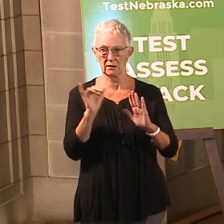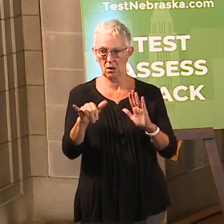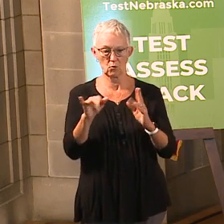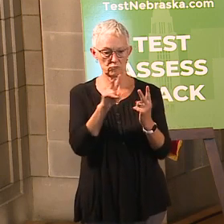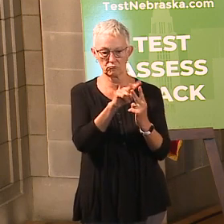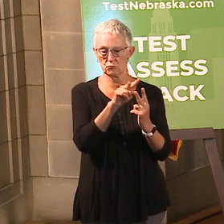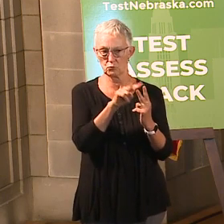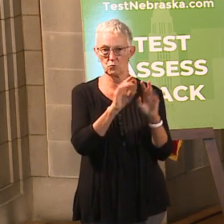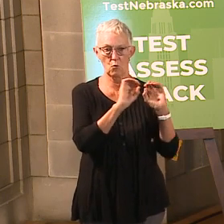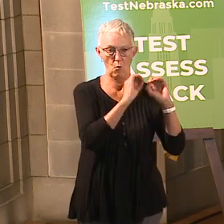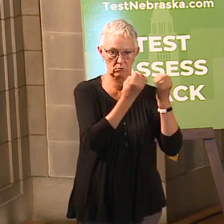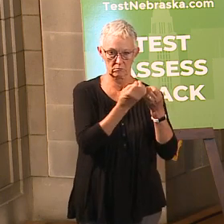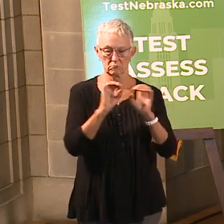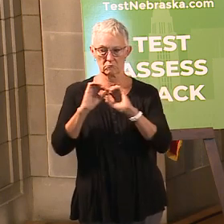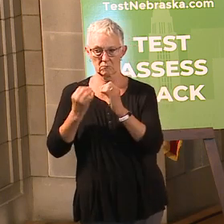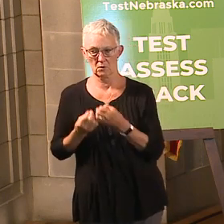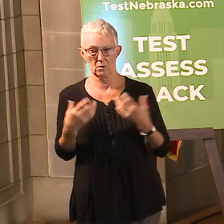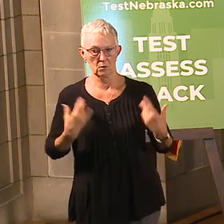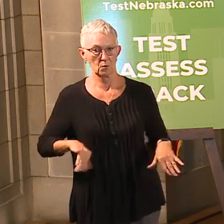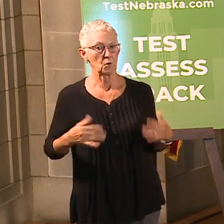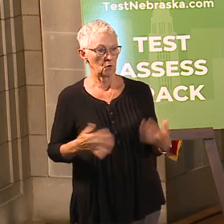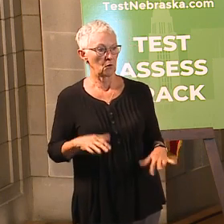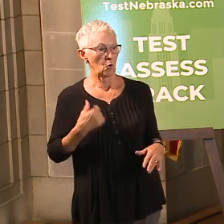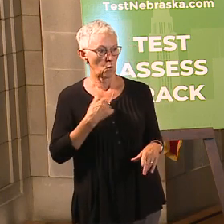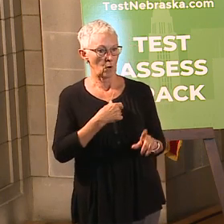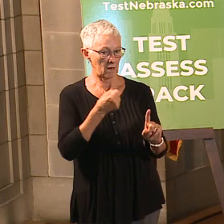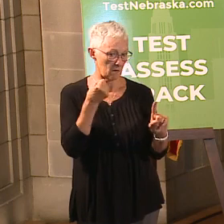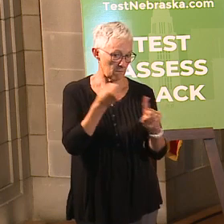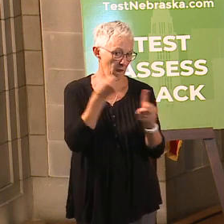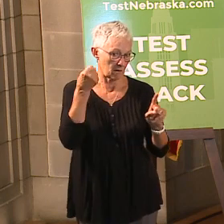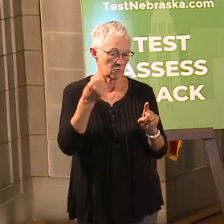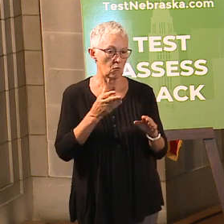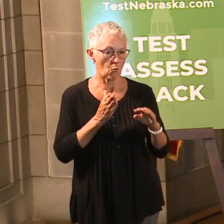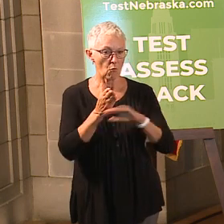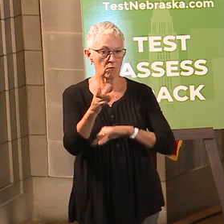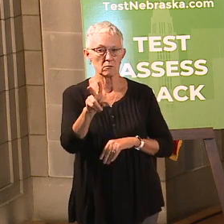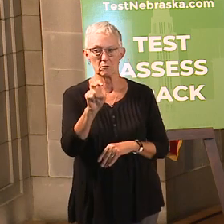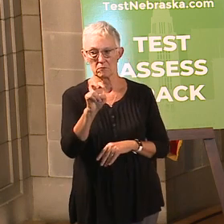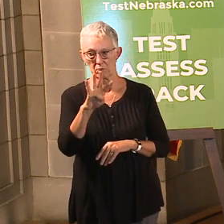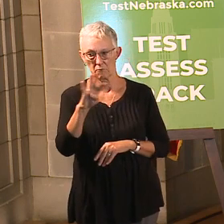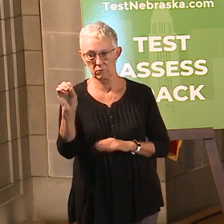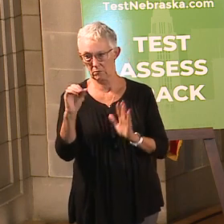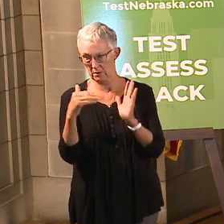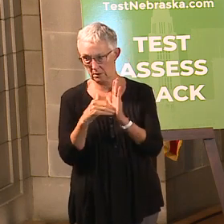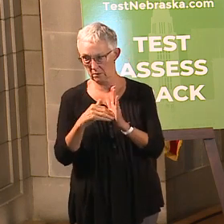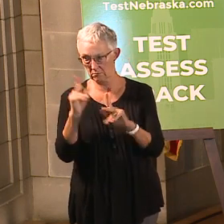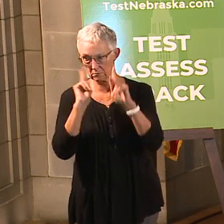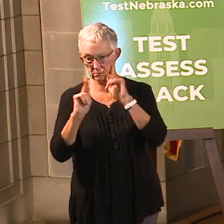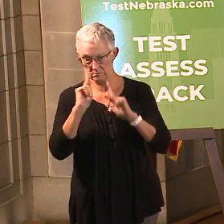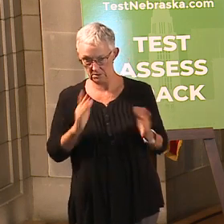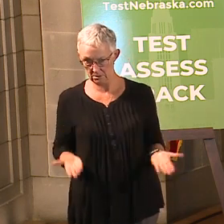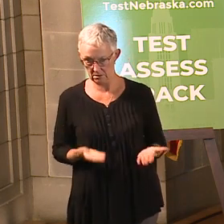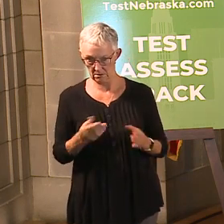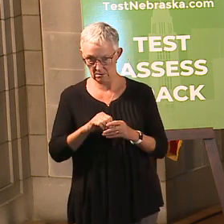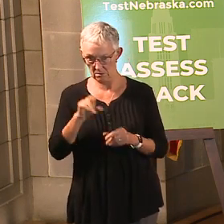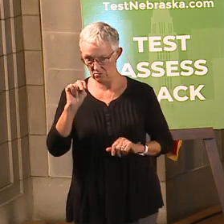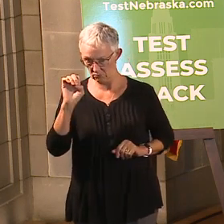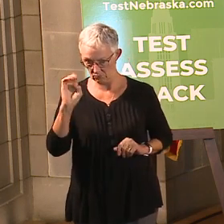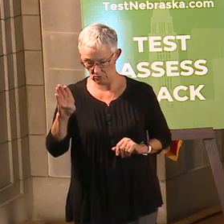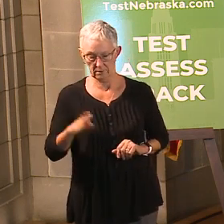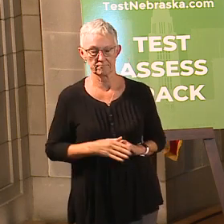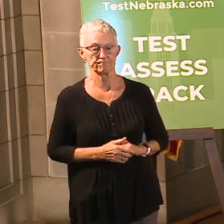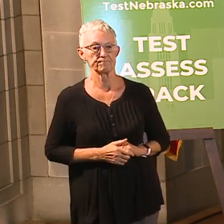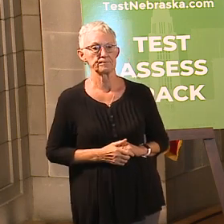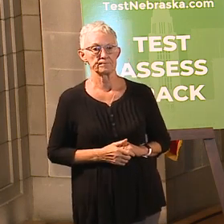has made a positive impact on more than 240,000 Nebraskans we serve. Since the beginning of the pandemic, the Association